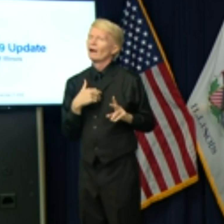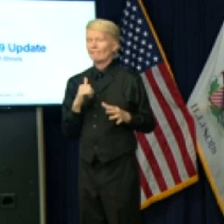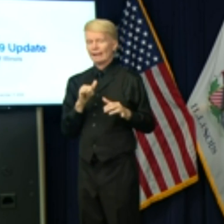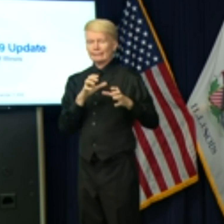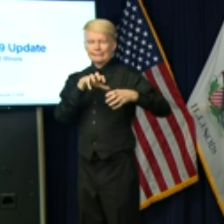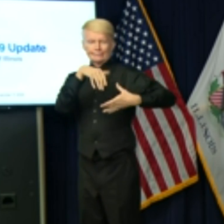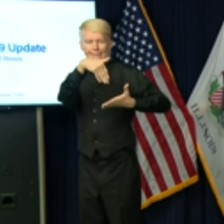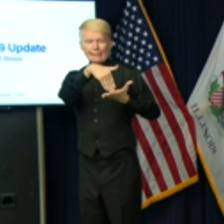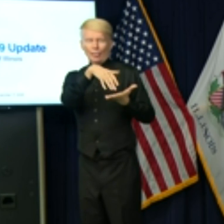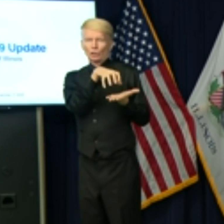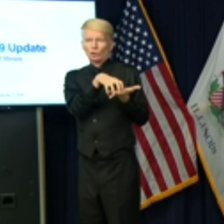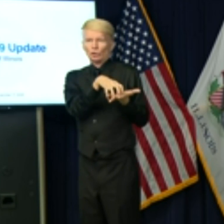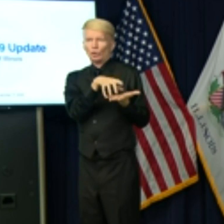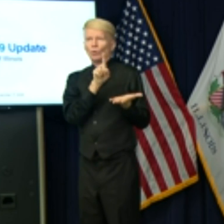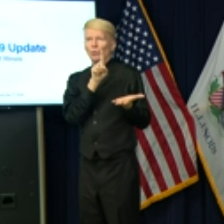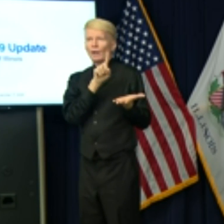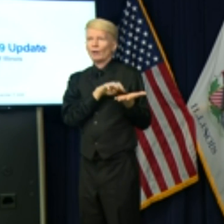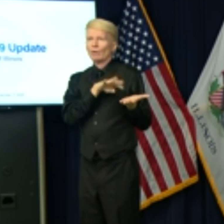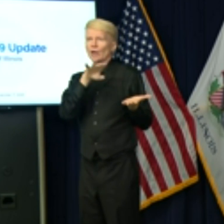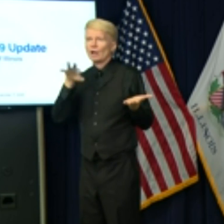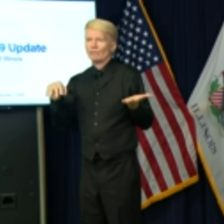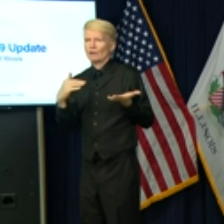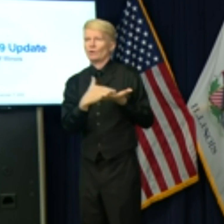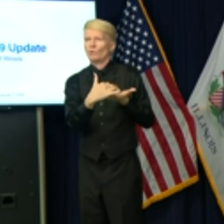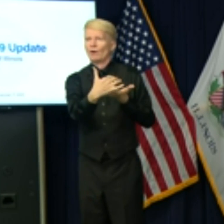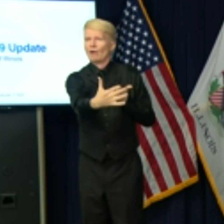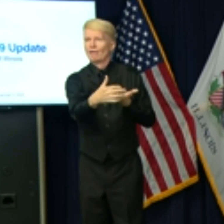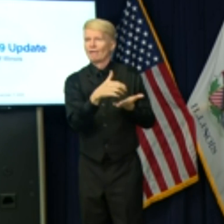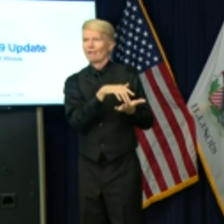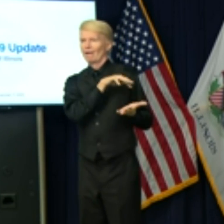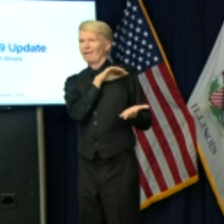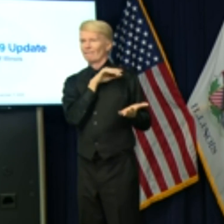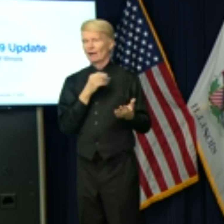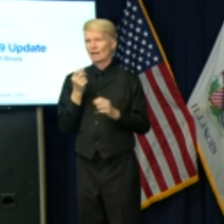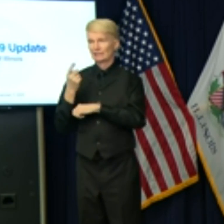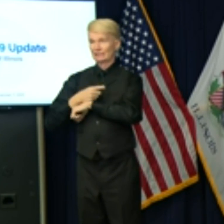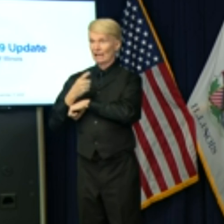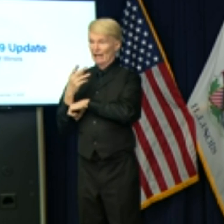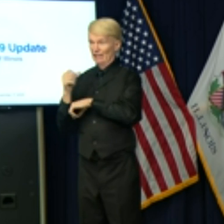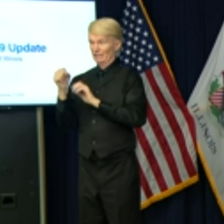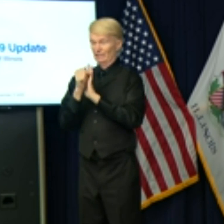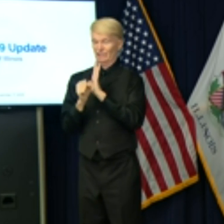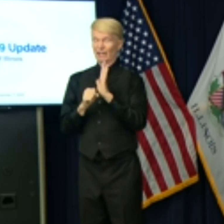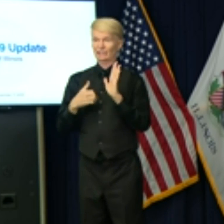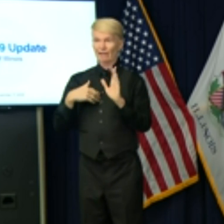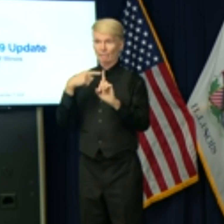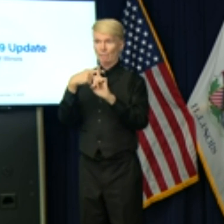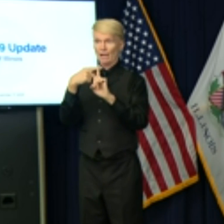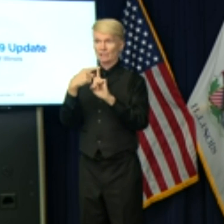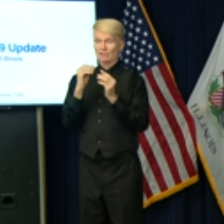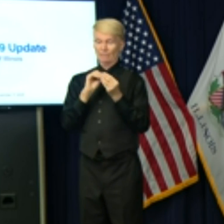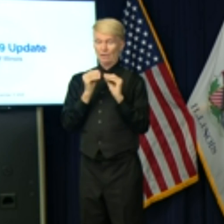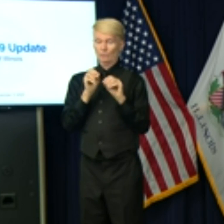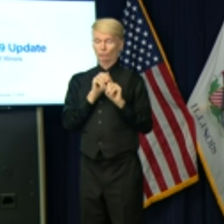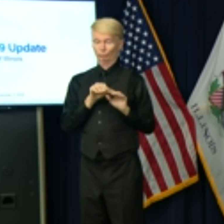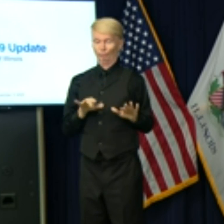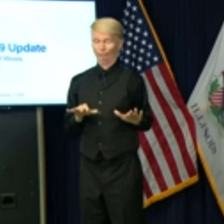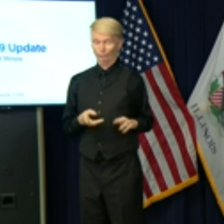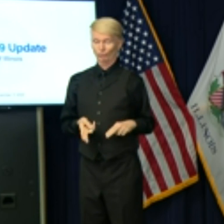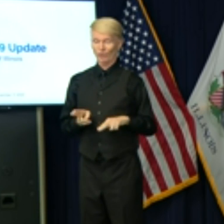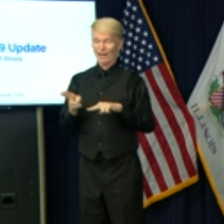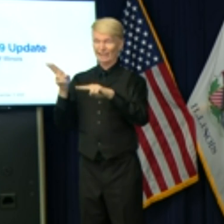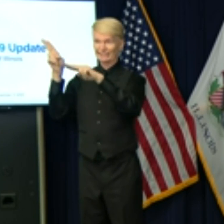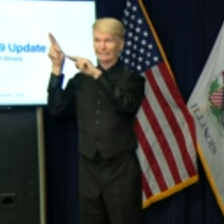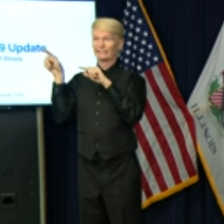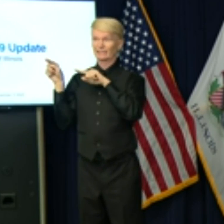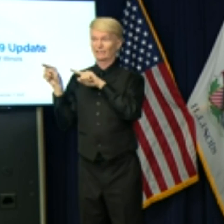where the waves have come and look at the dates in which states have had their positivity rates and their case numbers rise,